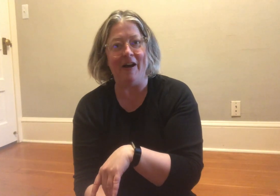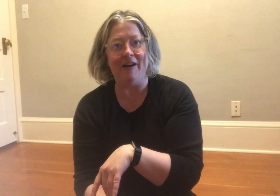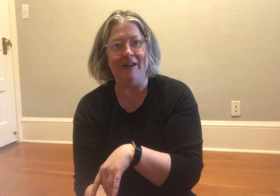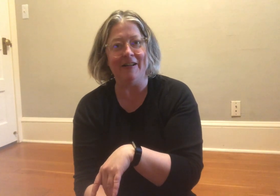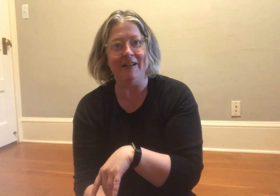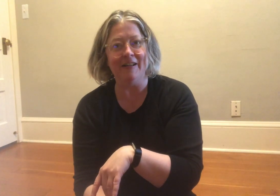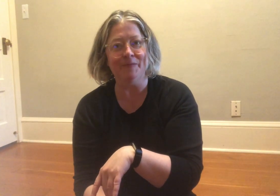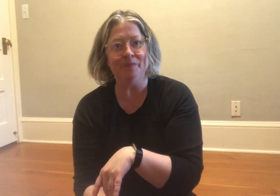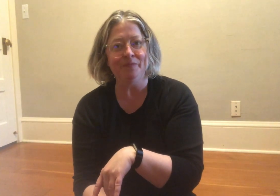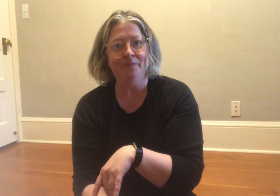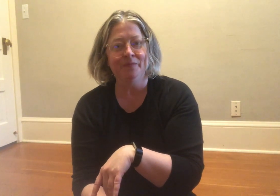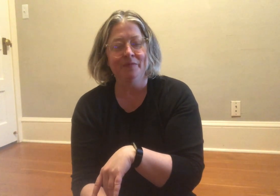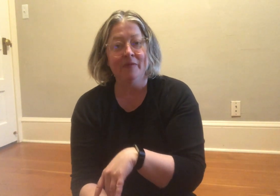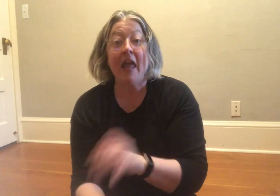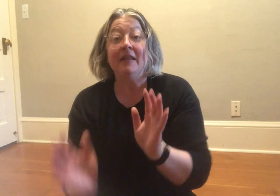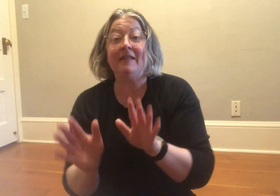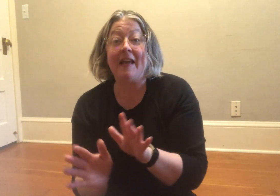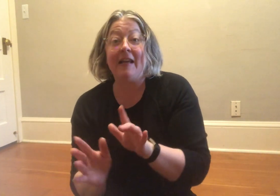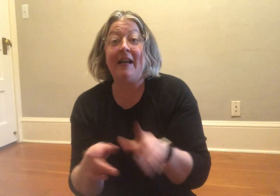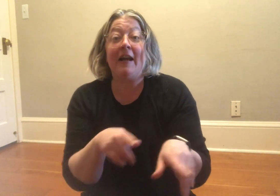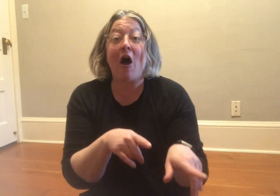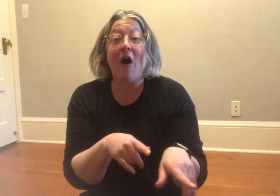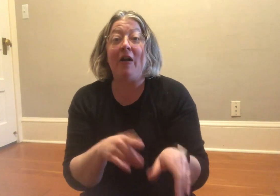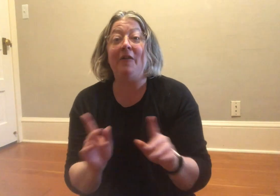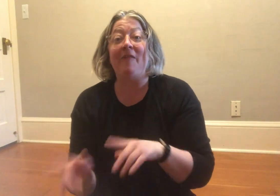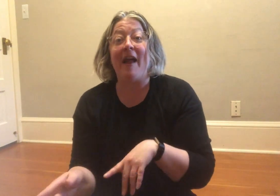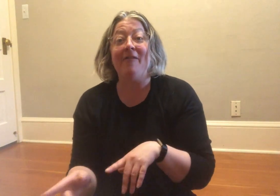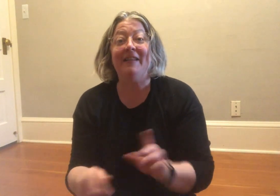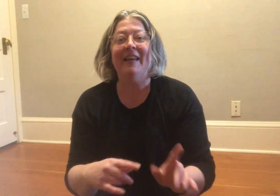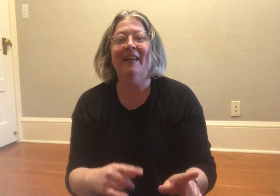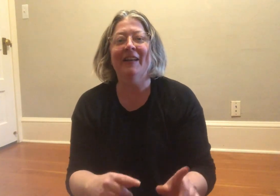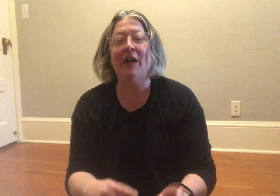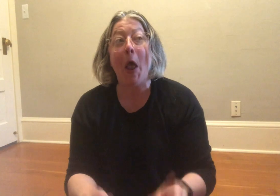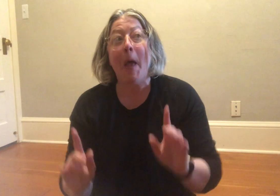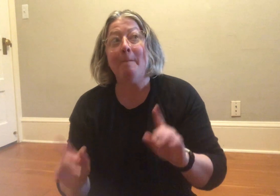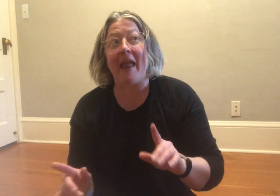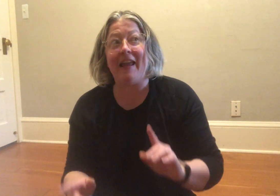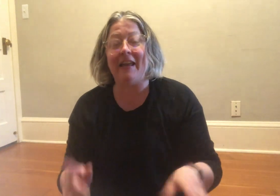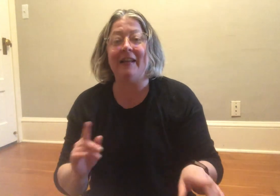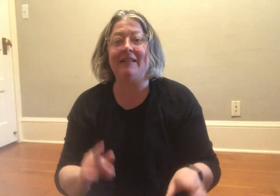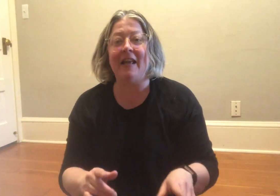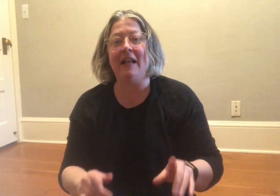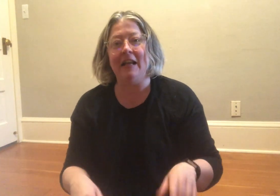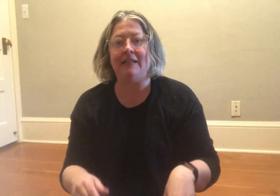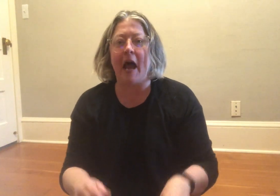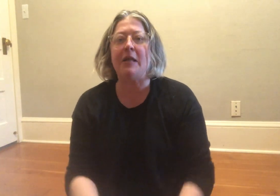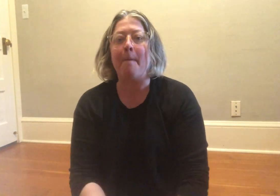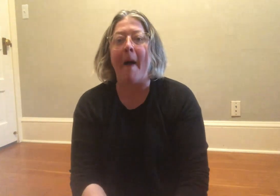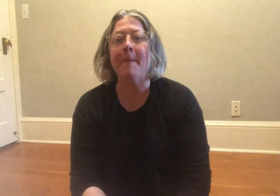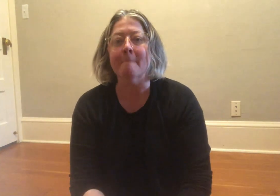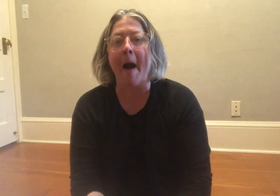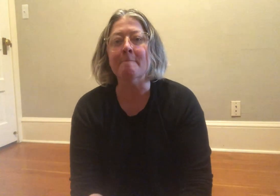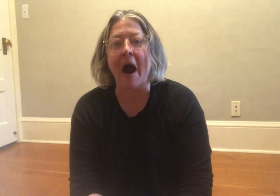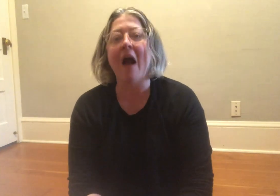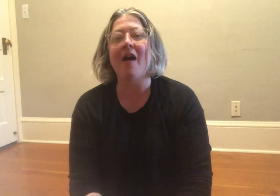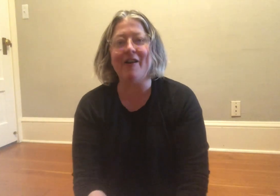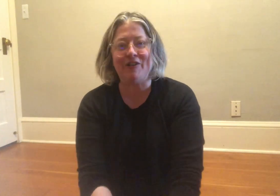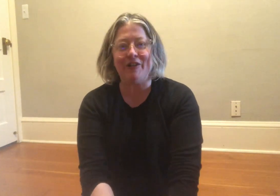sitting all around making silly sound aren't you